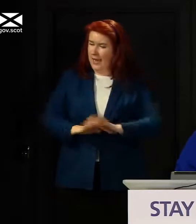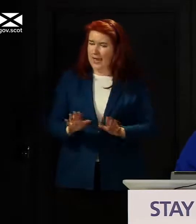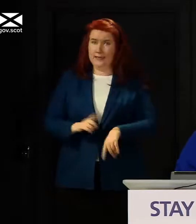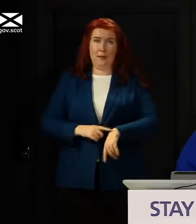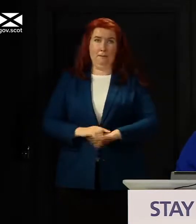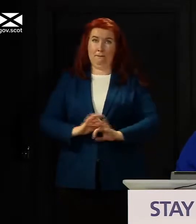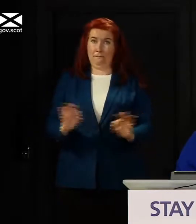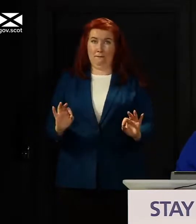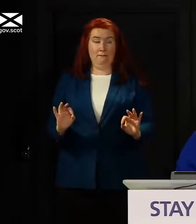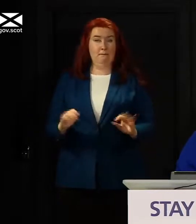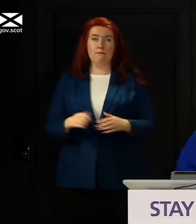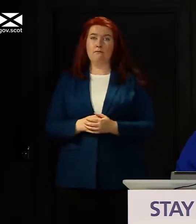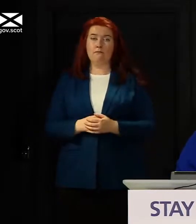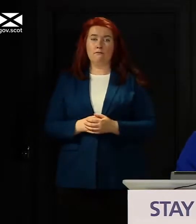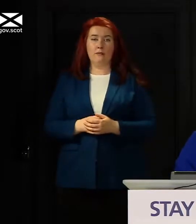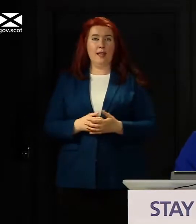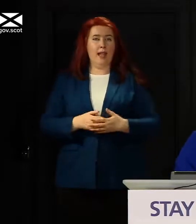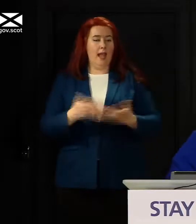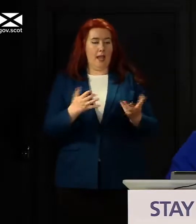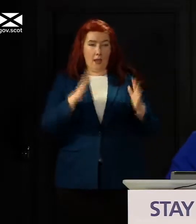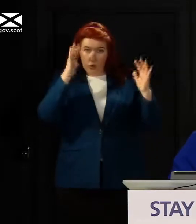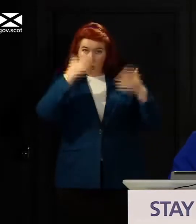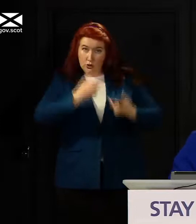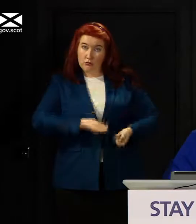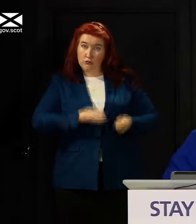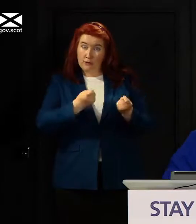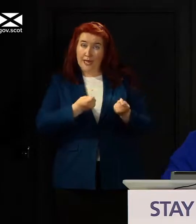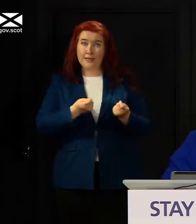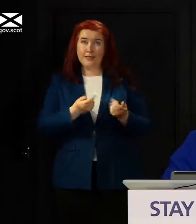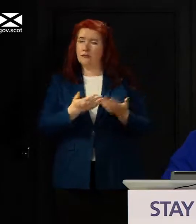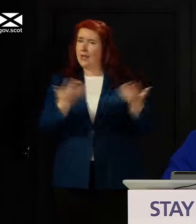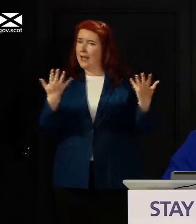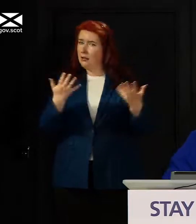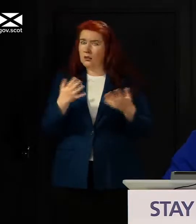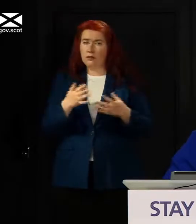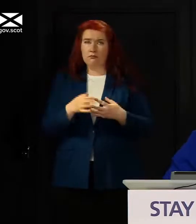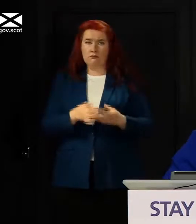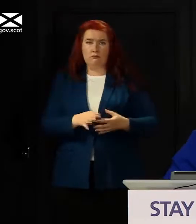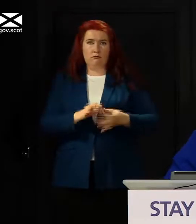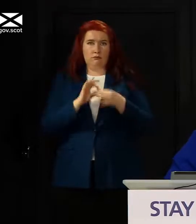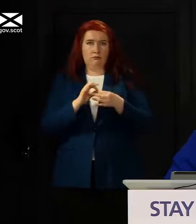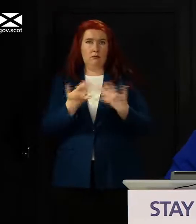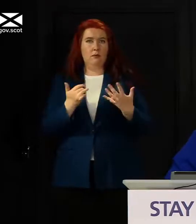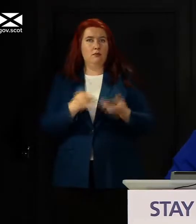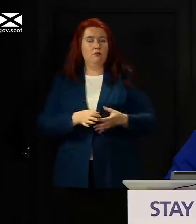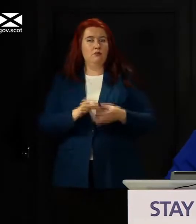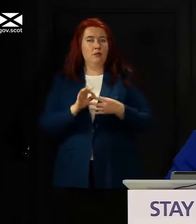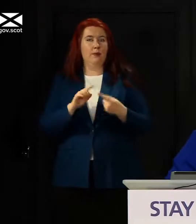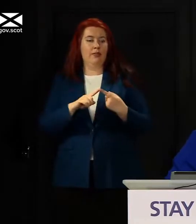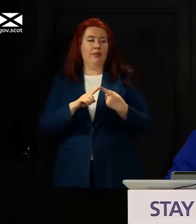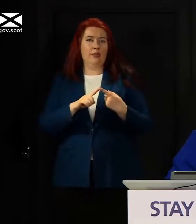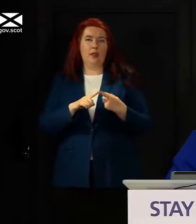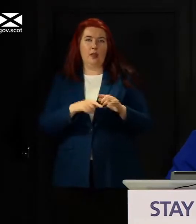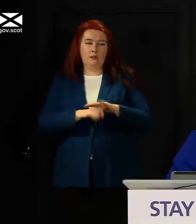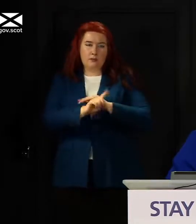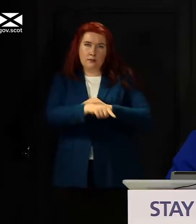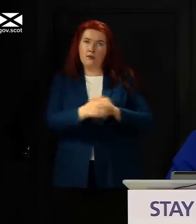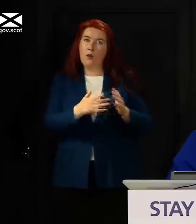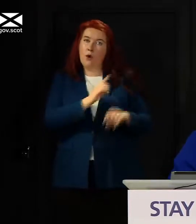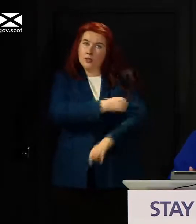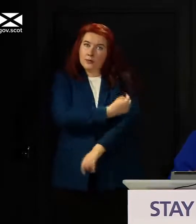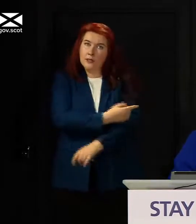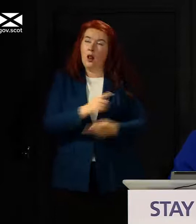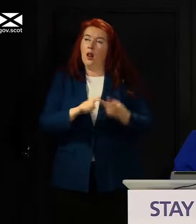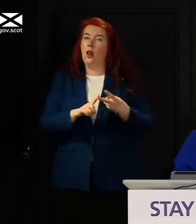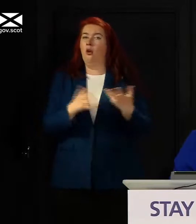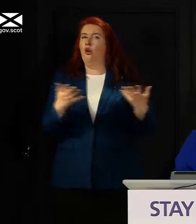where those concerns that were raised with us on any in any respect whether it was around discharge from hospital whether it was around